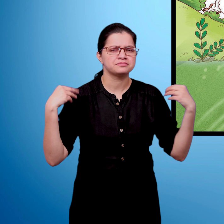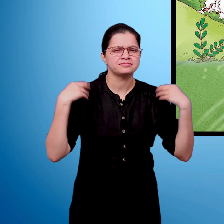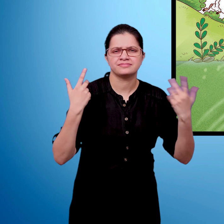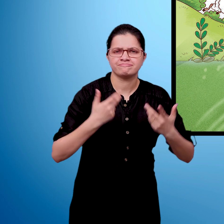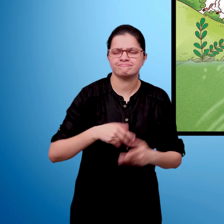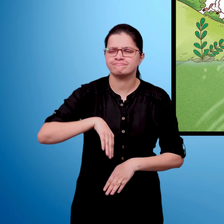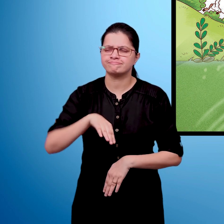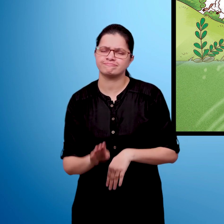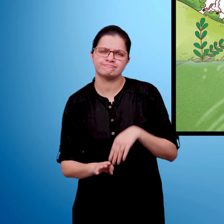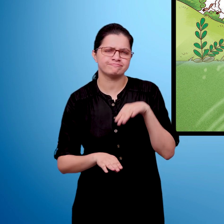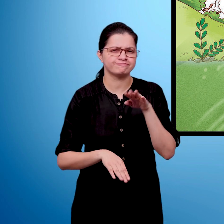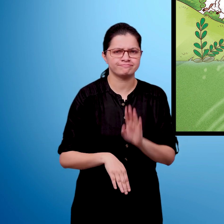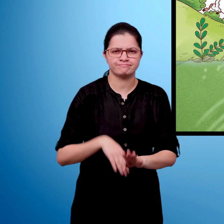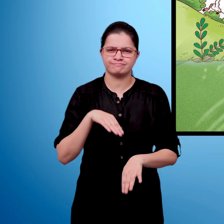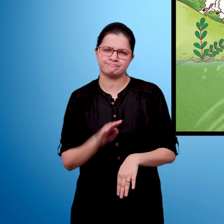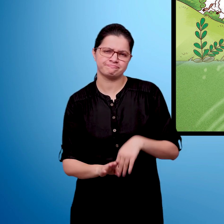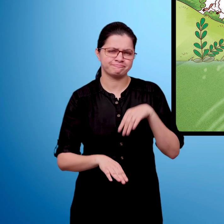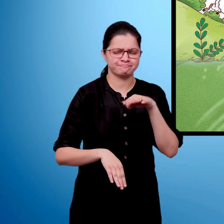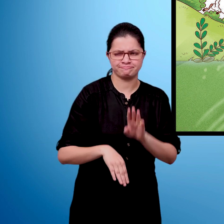who was going to meet her grandmother.